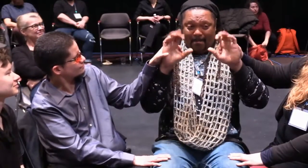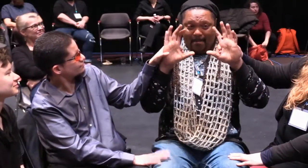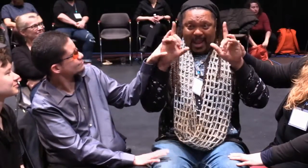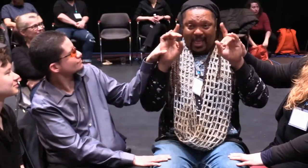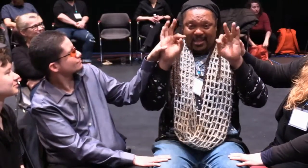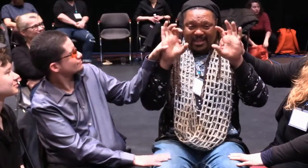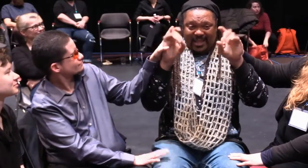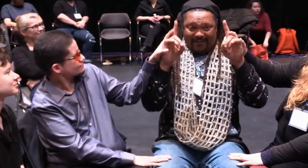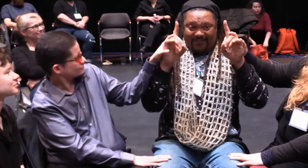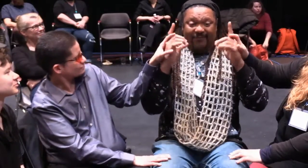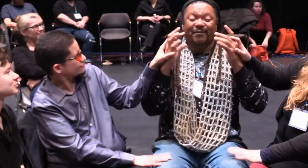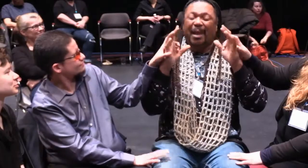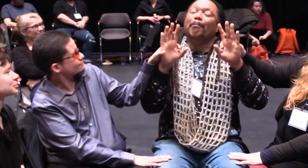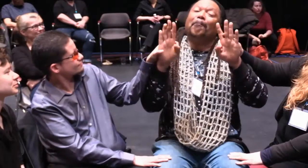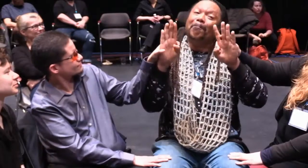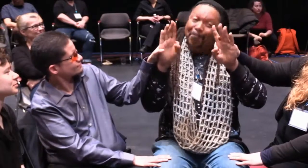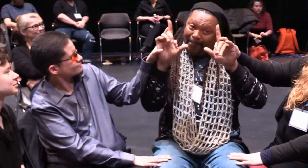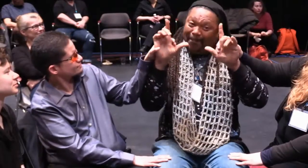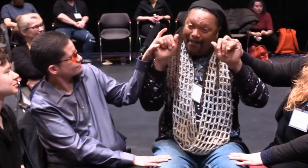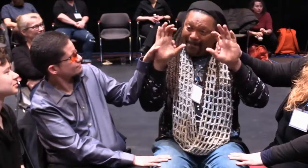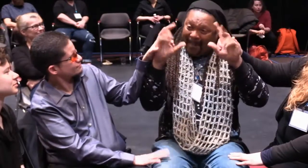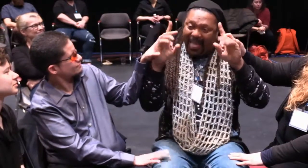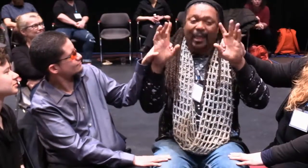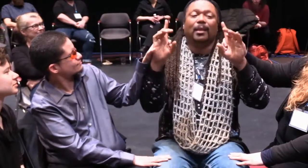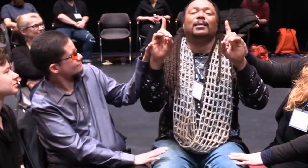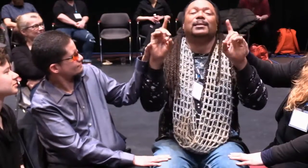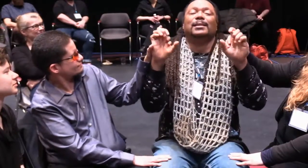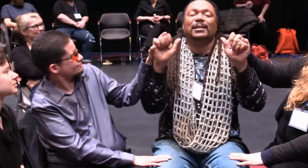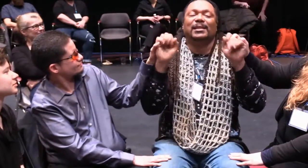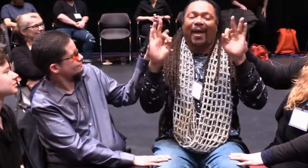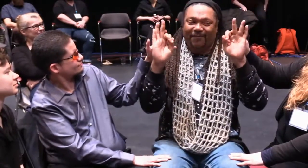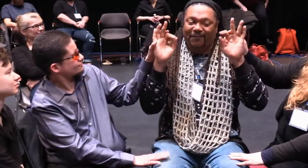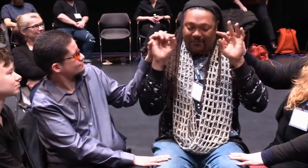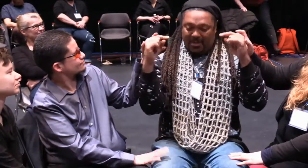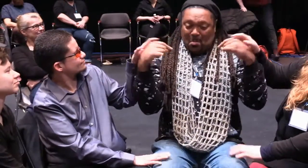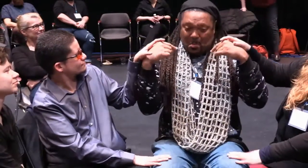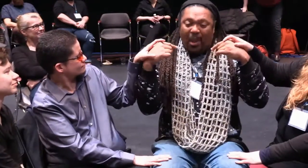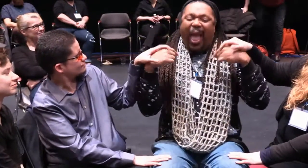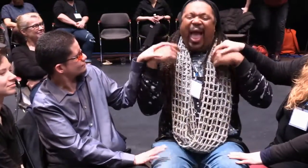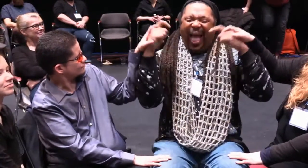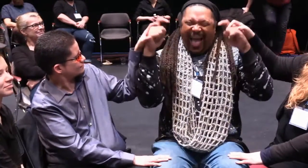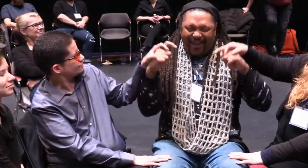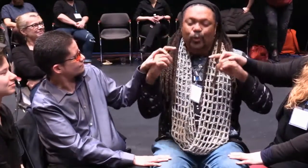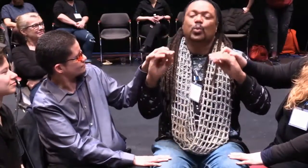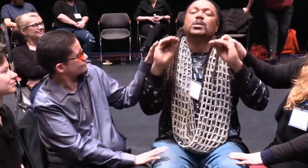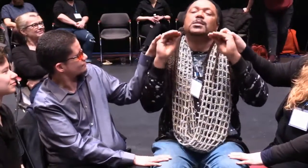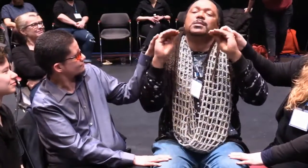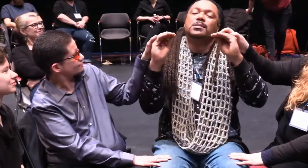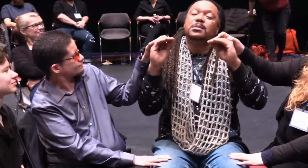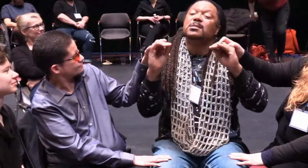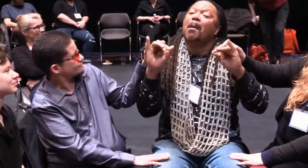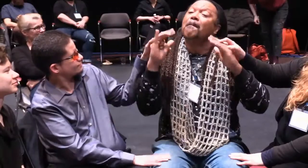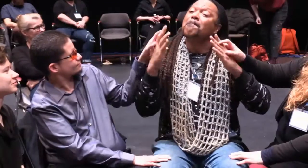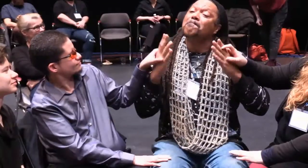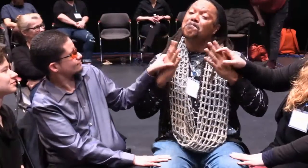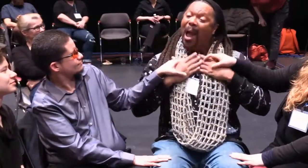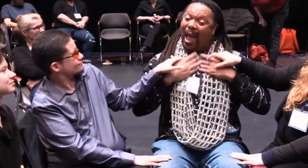The answer to the question is implied in the way I said it. Now, I'm black deaf and I